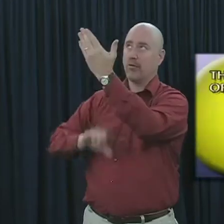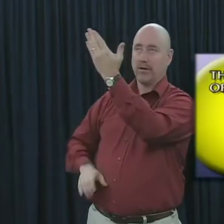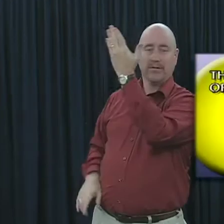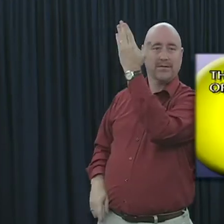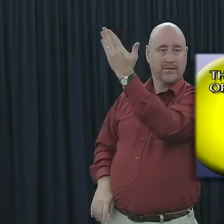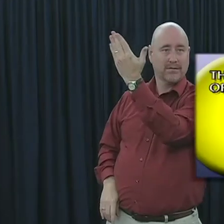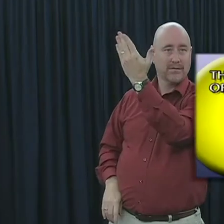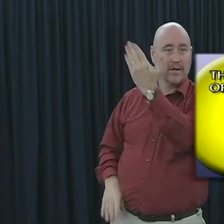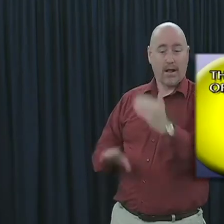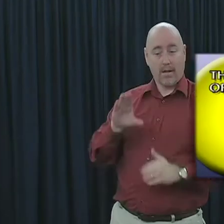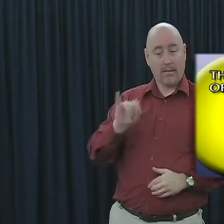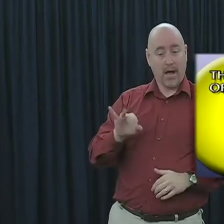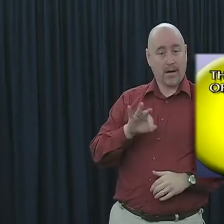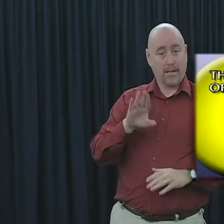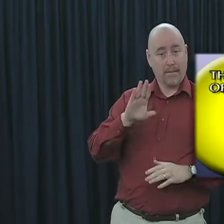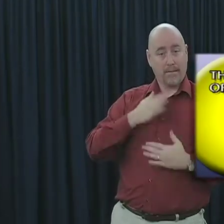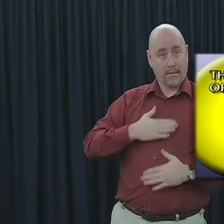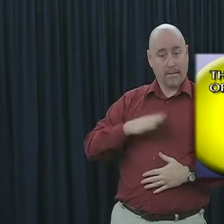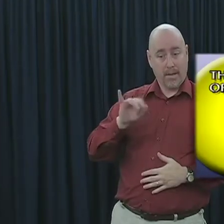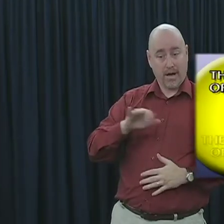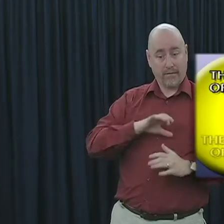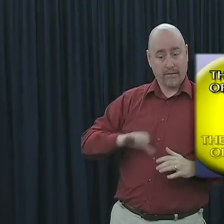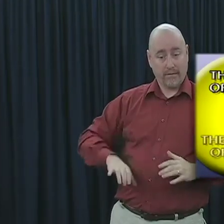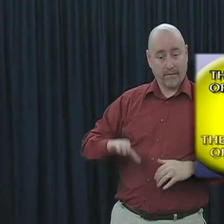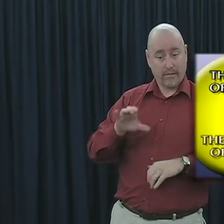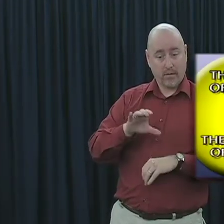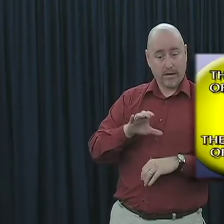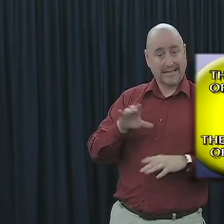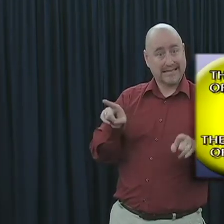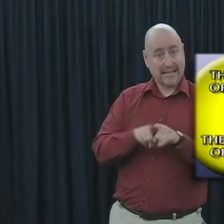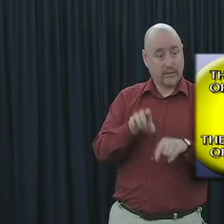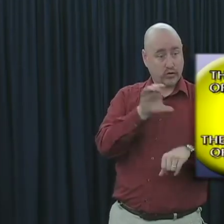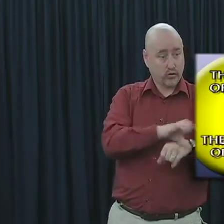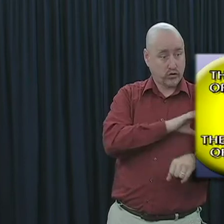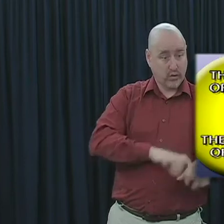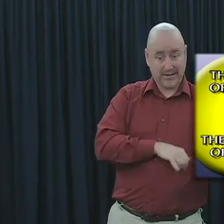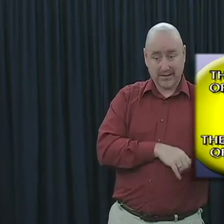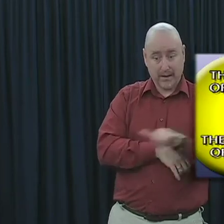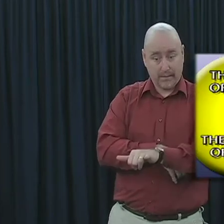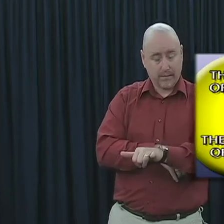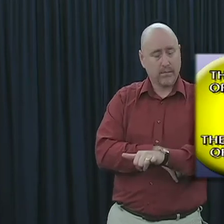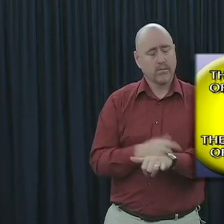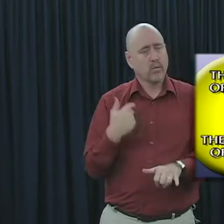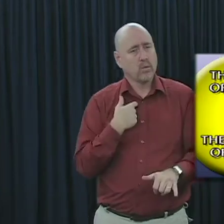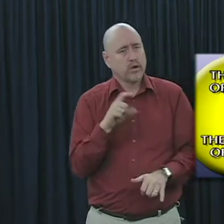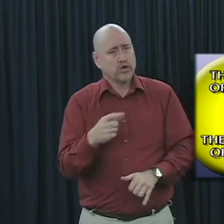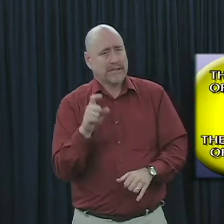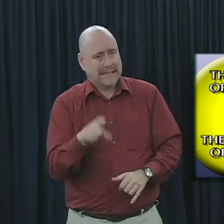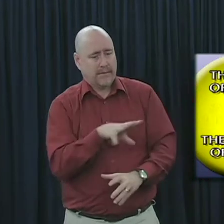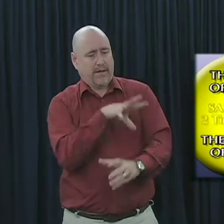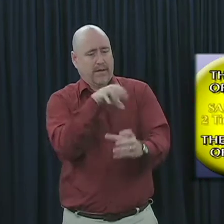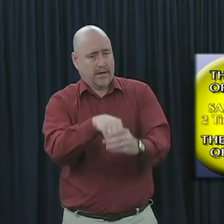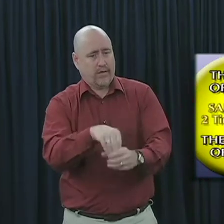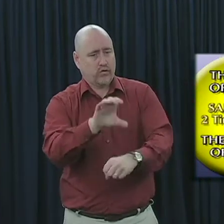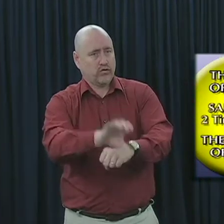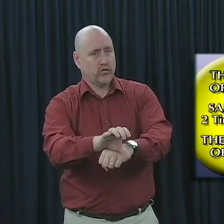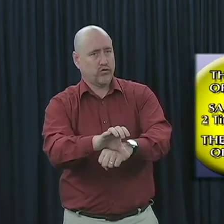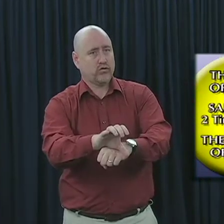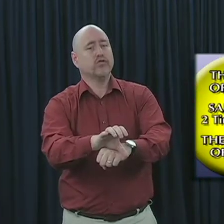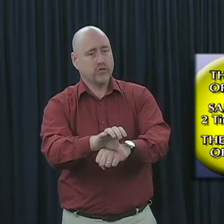And since the body of Christ is the same thing as the church of Christ, would we not, therefore, need to be in the church in order